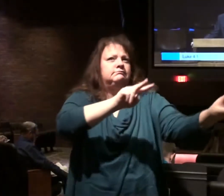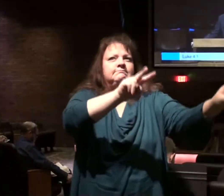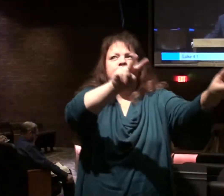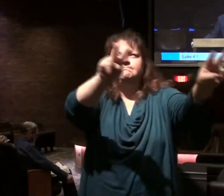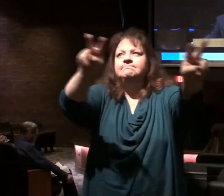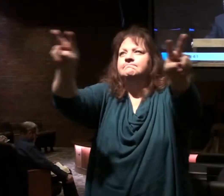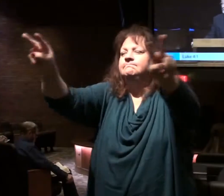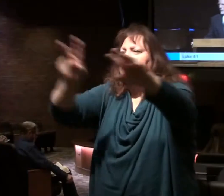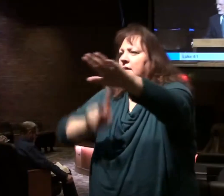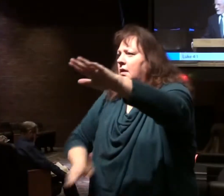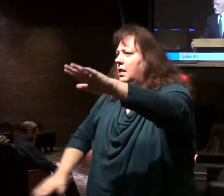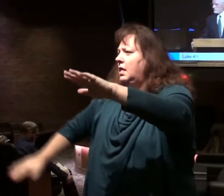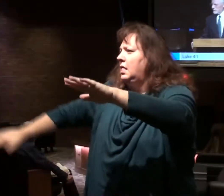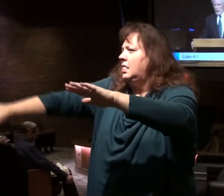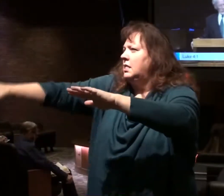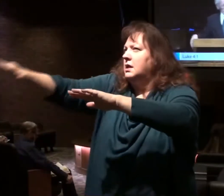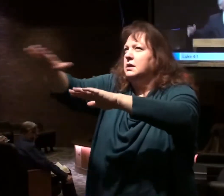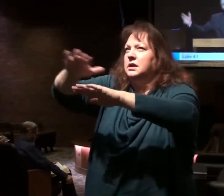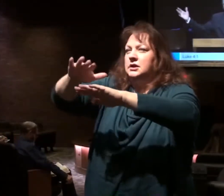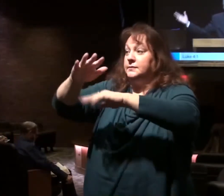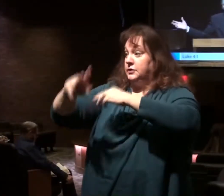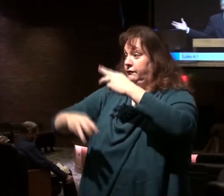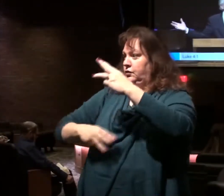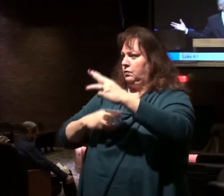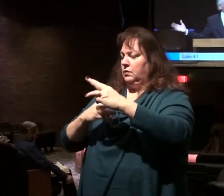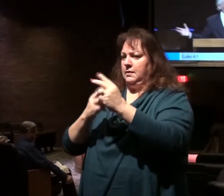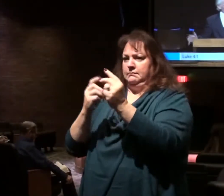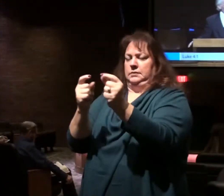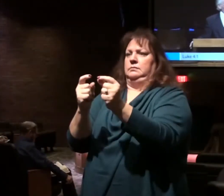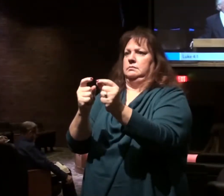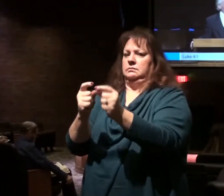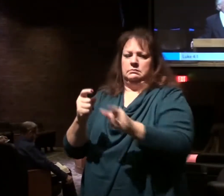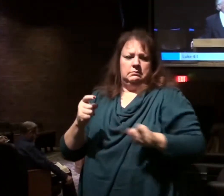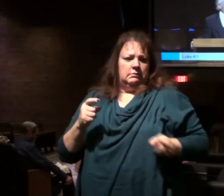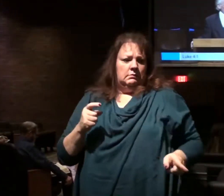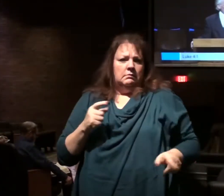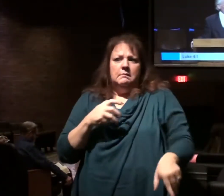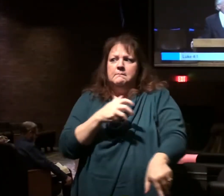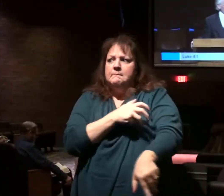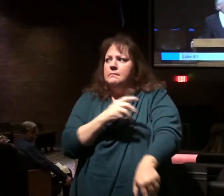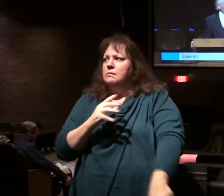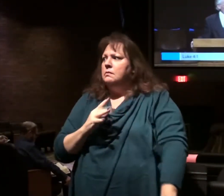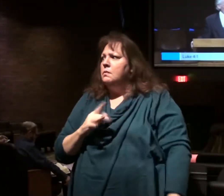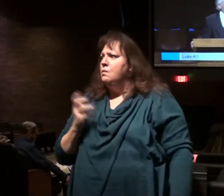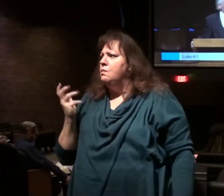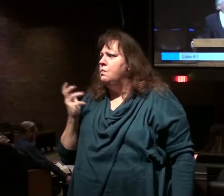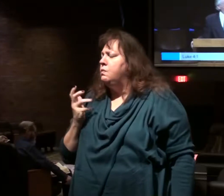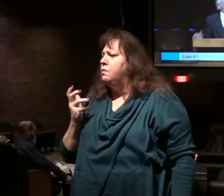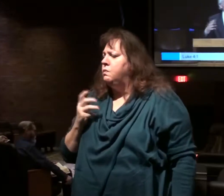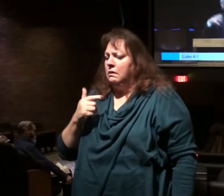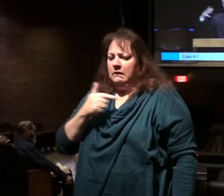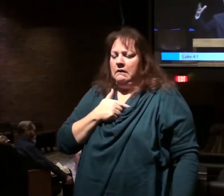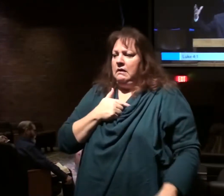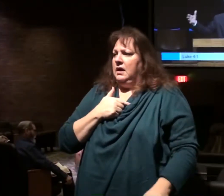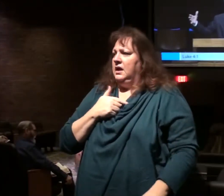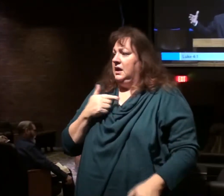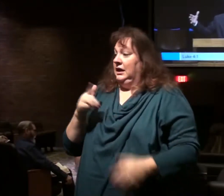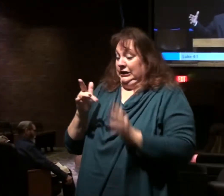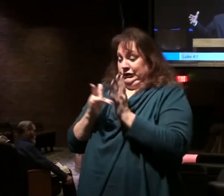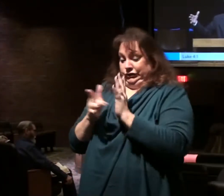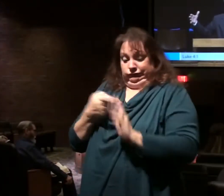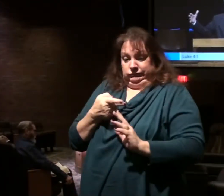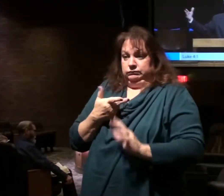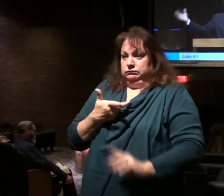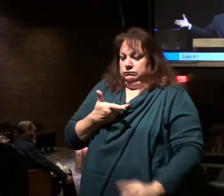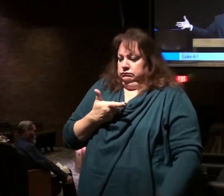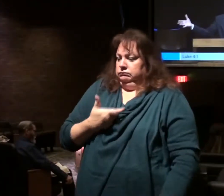in a moment of time. You see, something of the awesome power of the devil. He could transport Christ